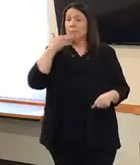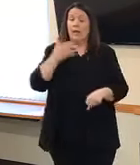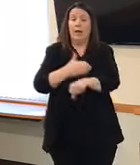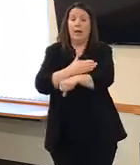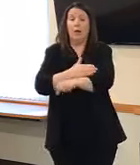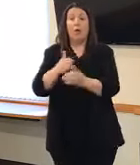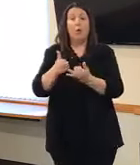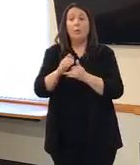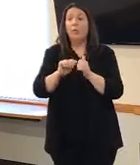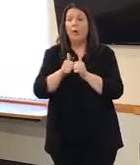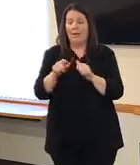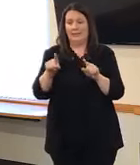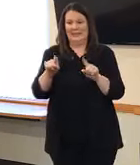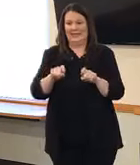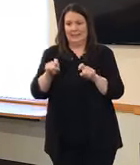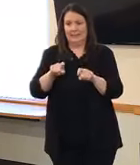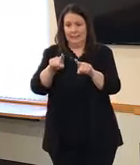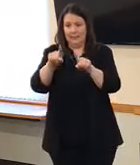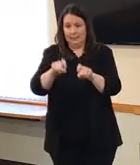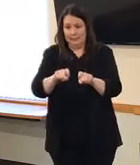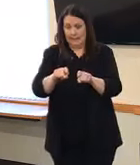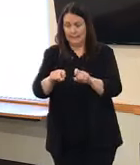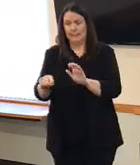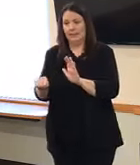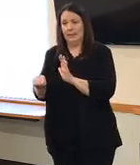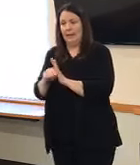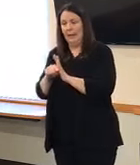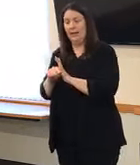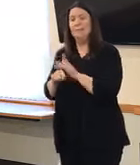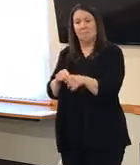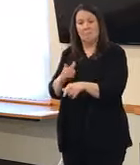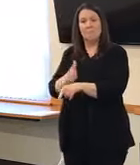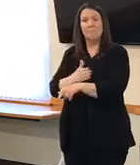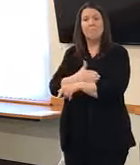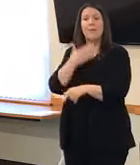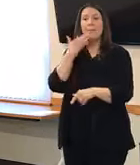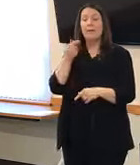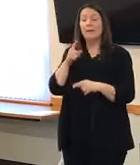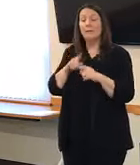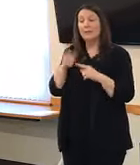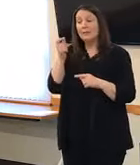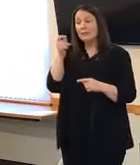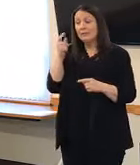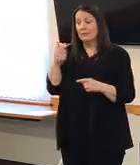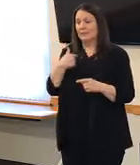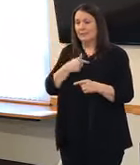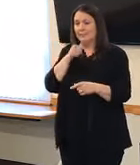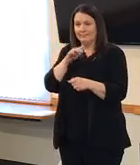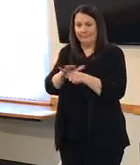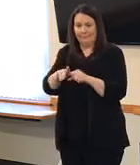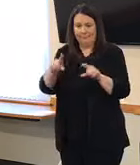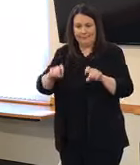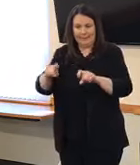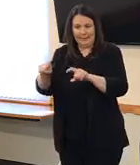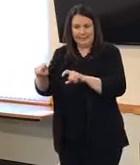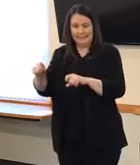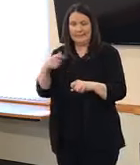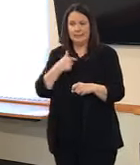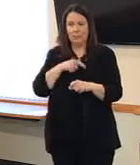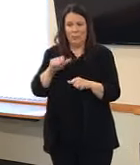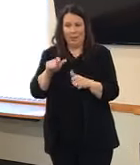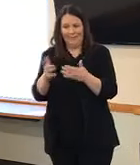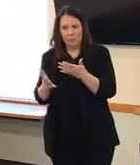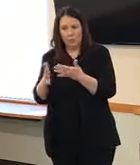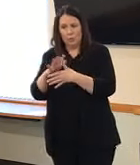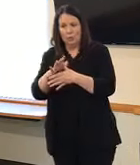testing. A test comes back negative. But again, mentioning the fact that we have a lack of testing and supplies, we want to prioritize testing